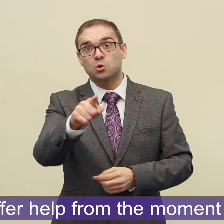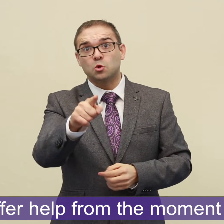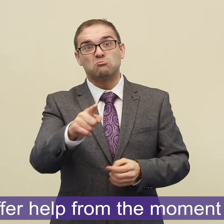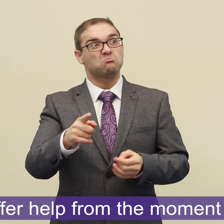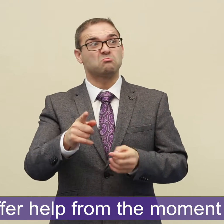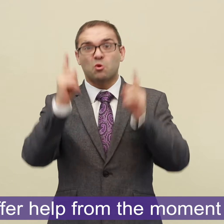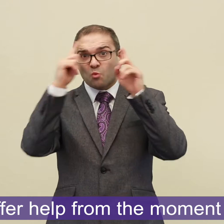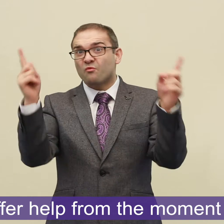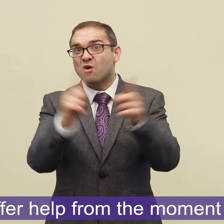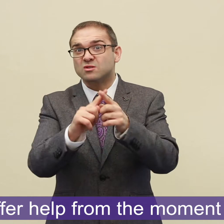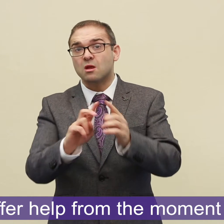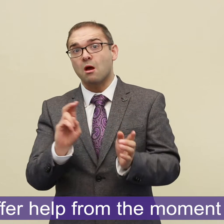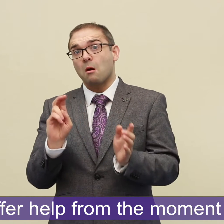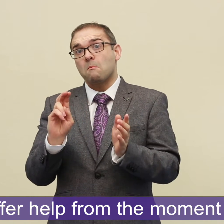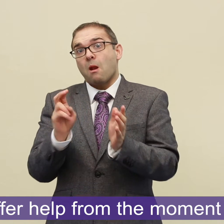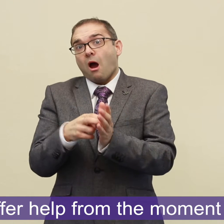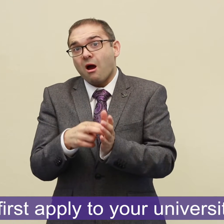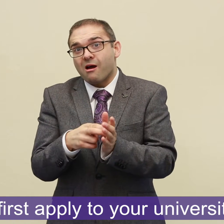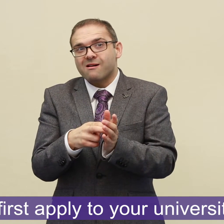Offer help from the moment you first apply to your university.